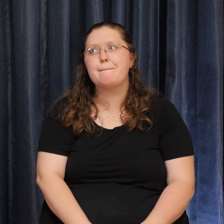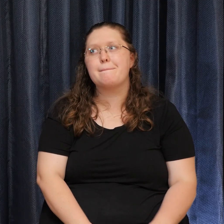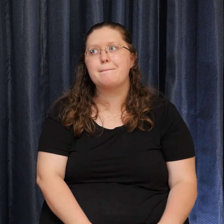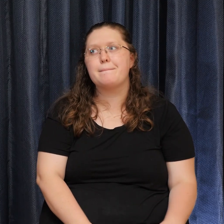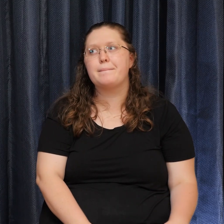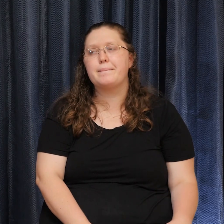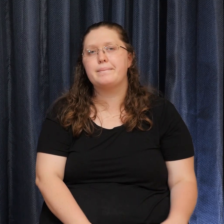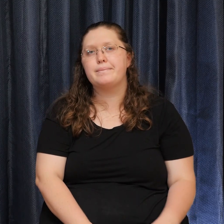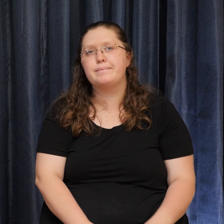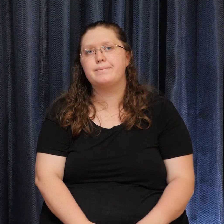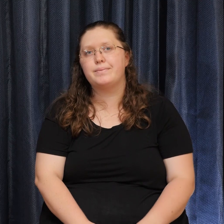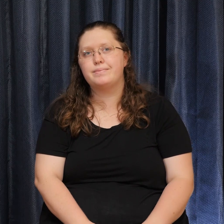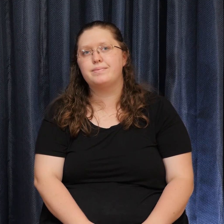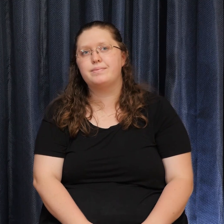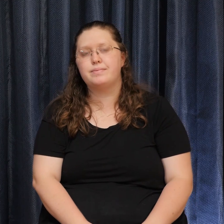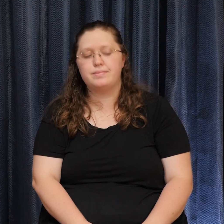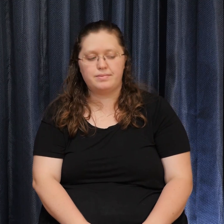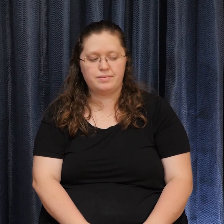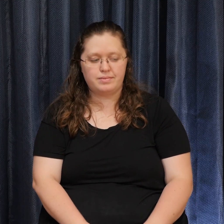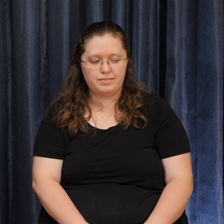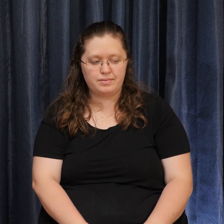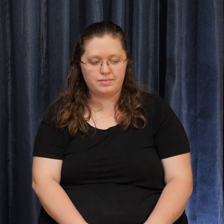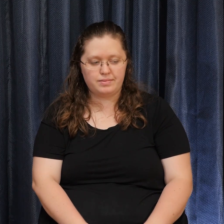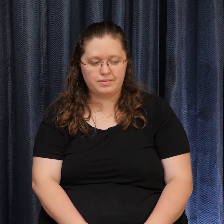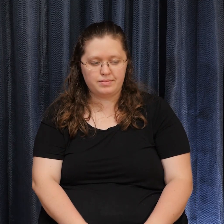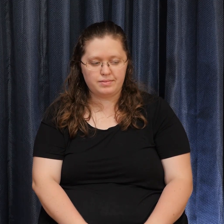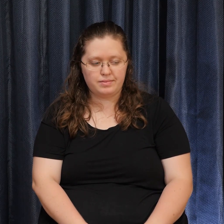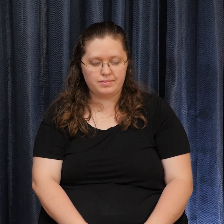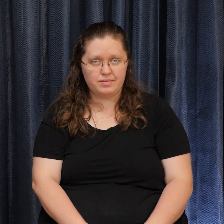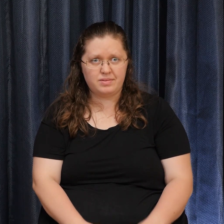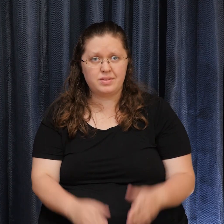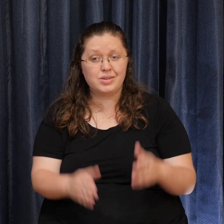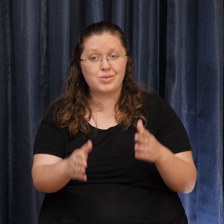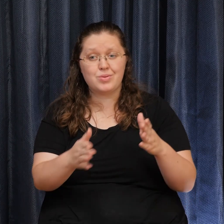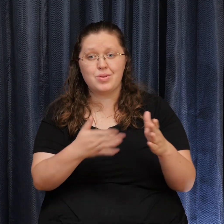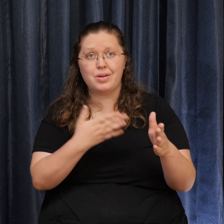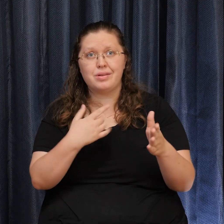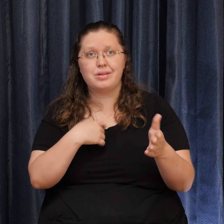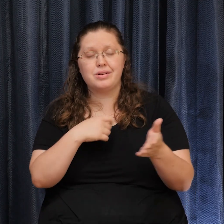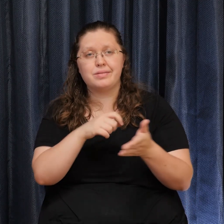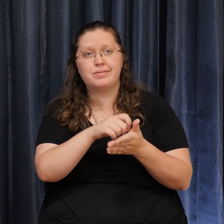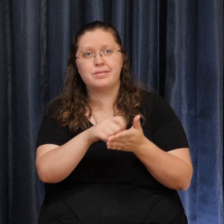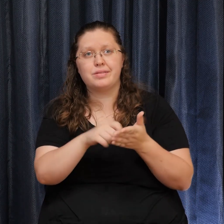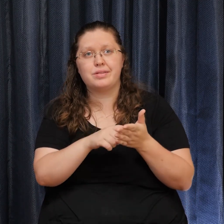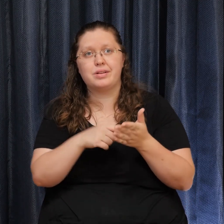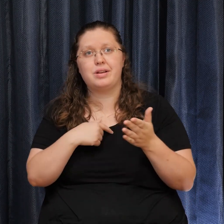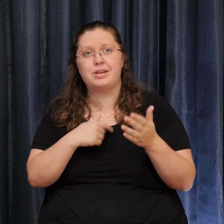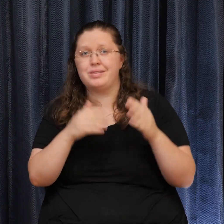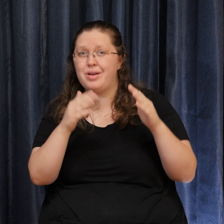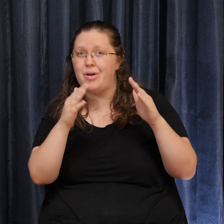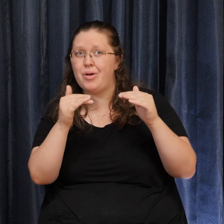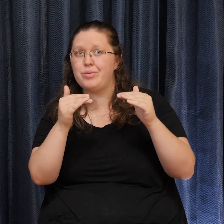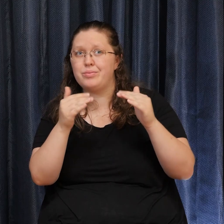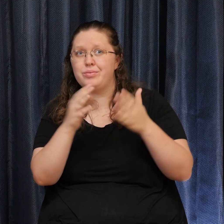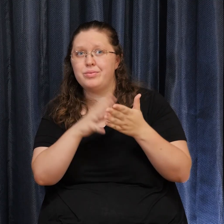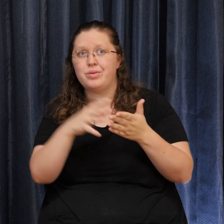It's Now Here's a little song I wrote I hope you learn Enough or not Don't worry